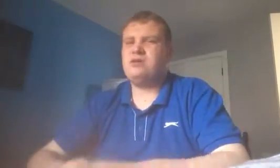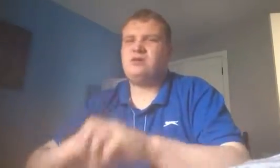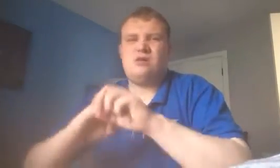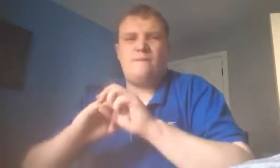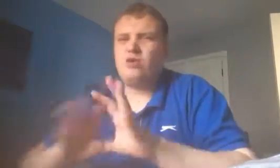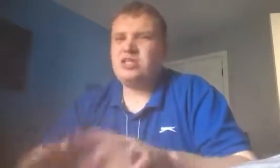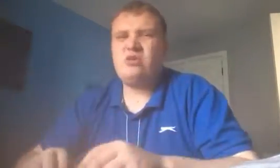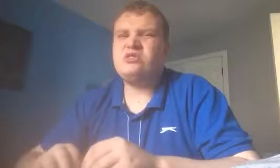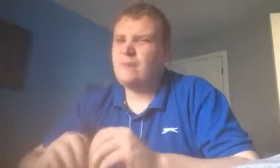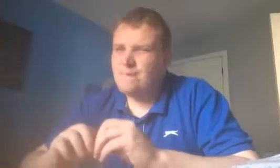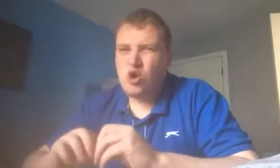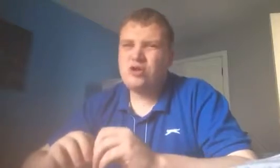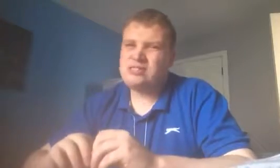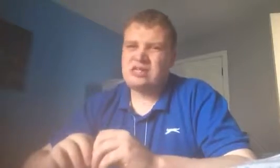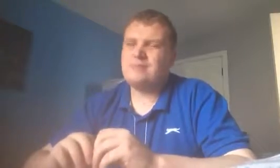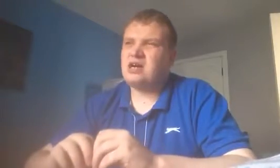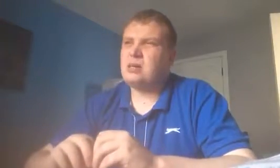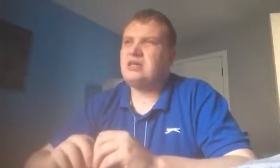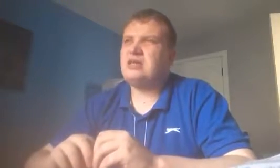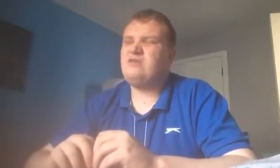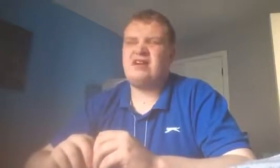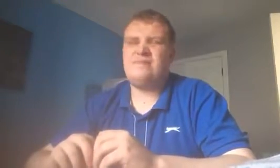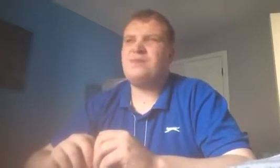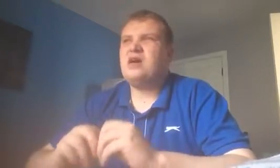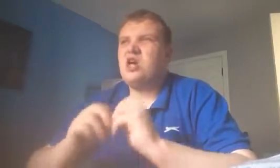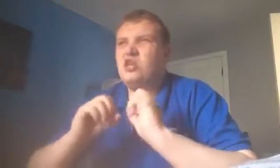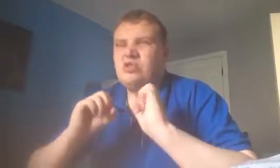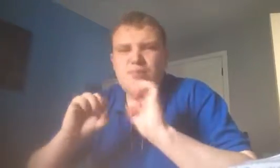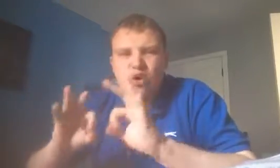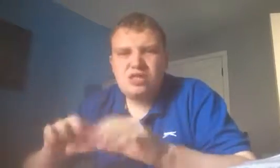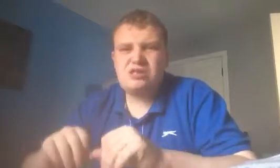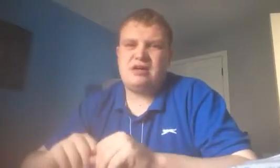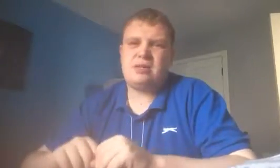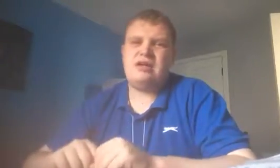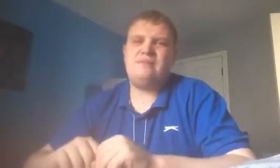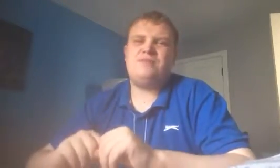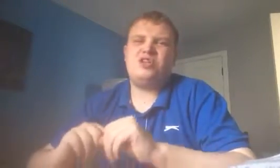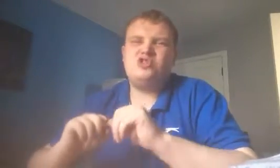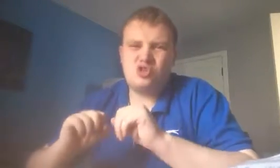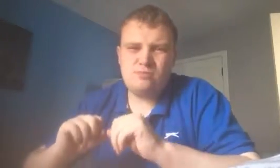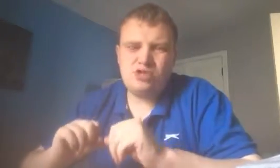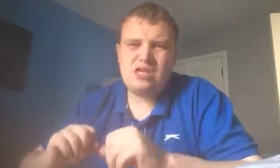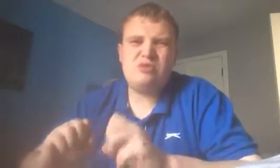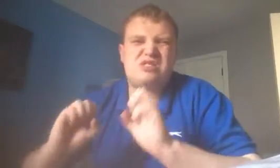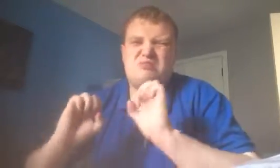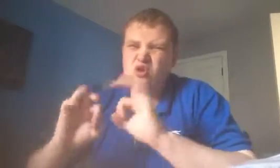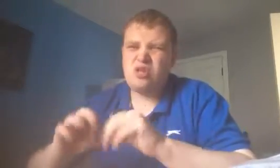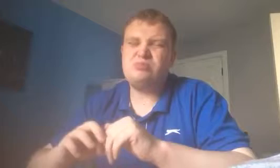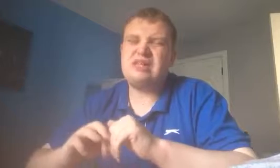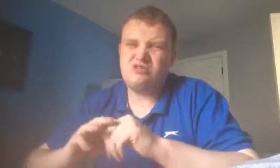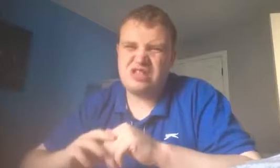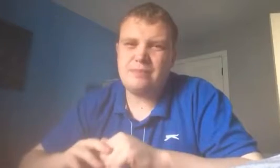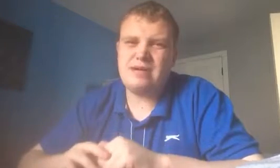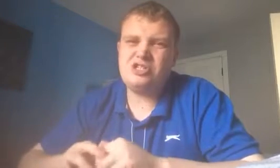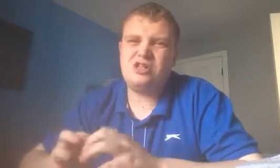him. Boateng was the poorest of that back line. In fact. You know the poorest of the back line. Jerome Boateng was the poorest player on that pitch.